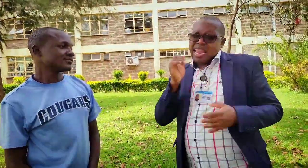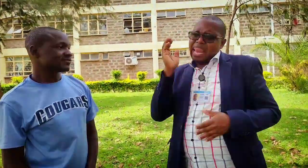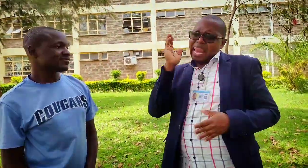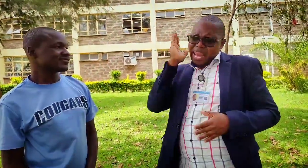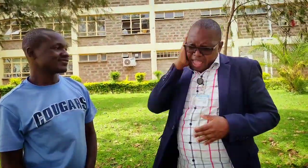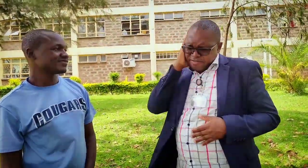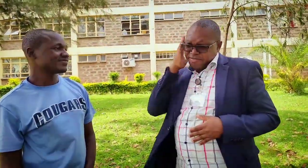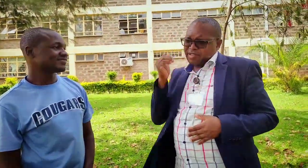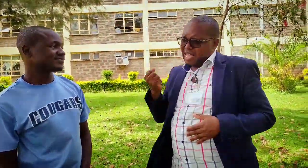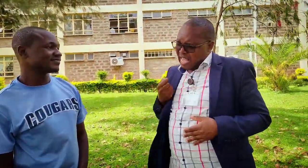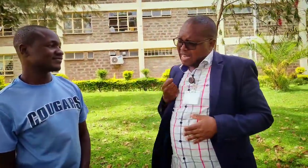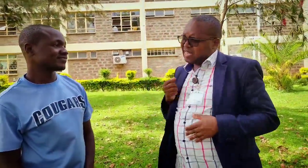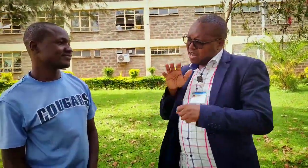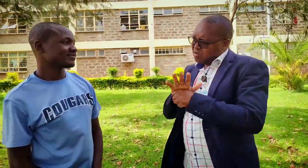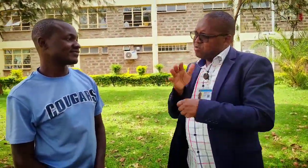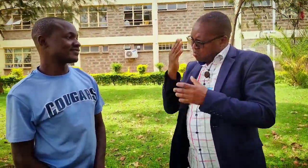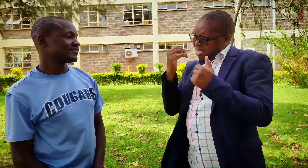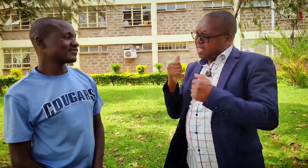people marry deaf